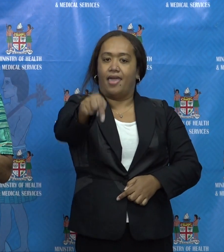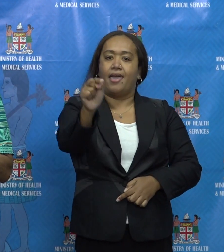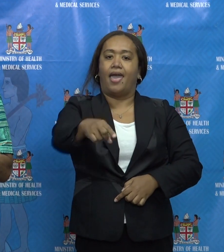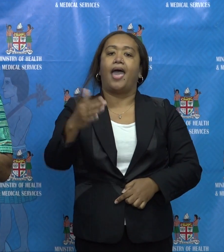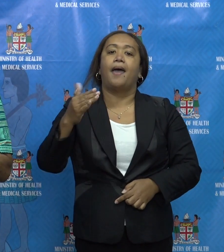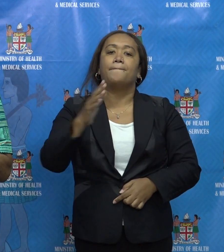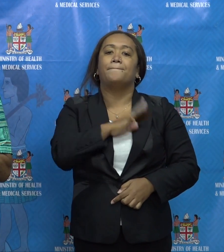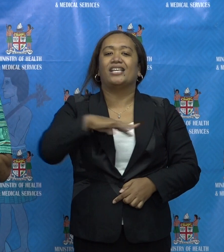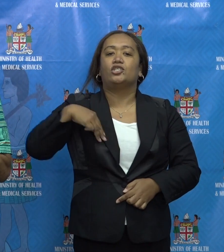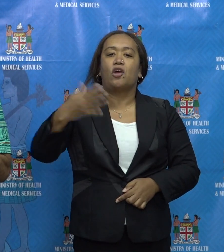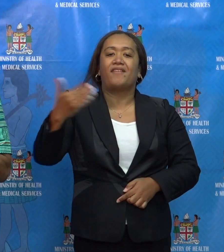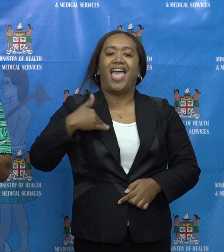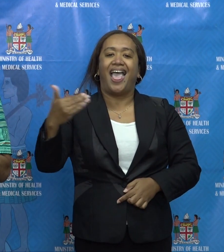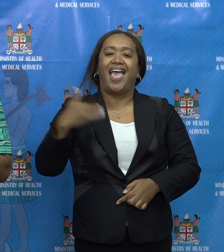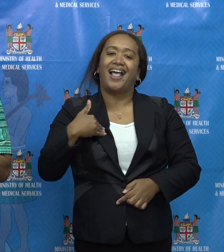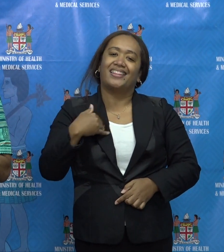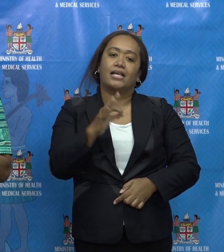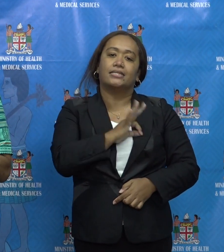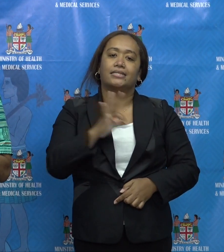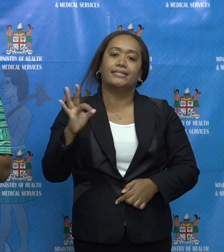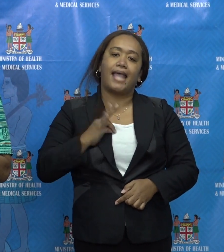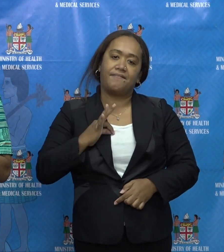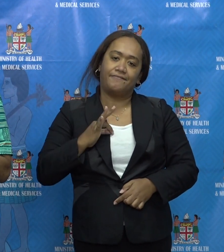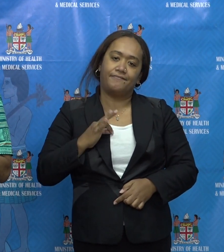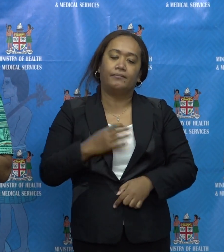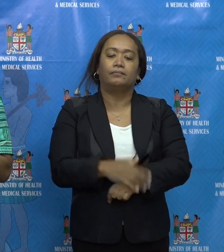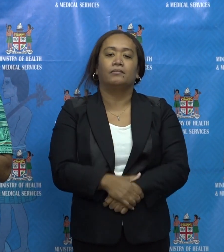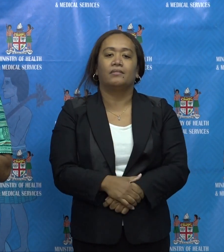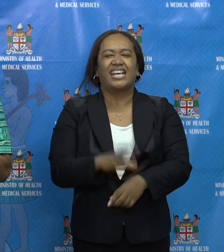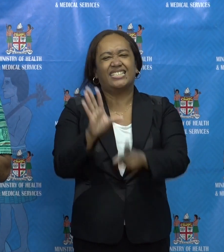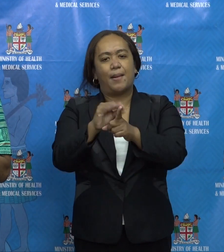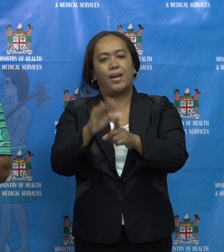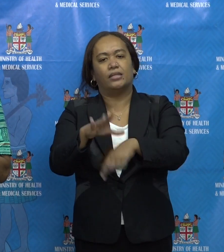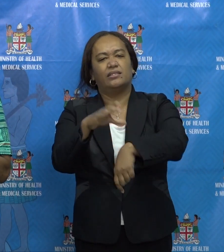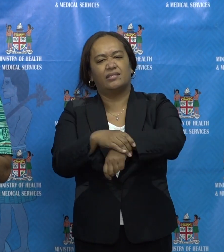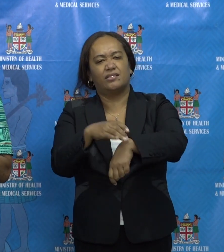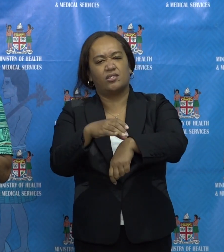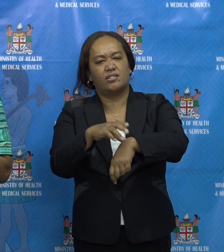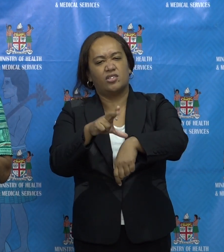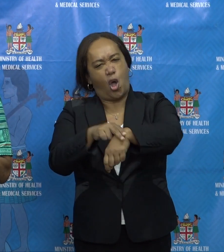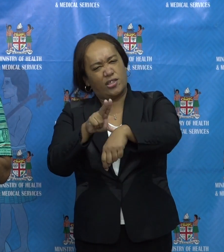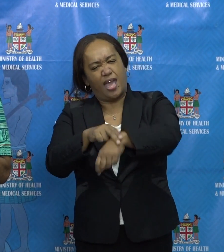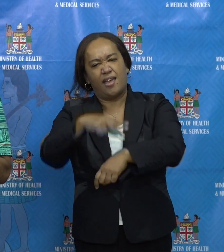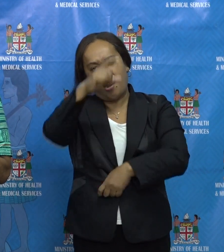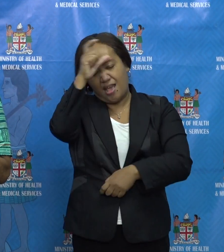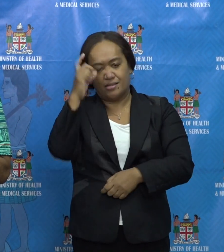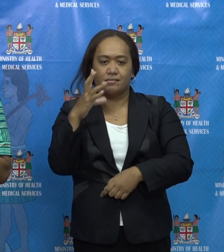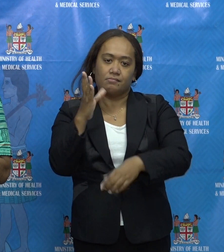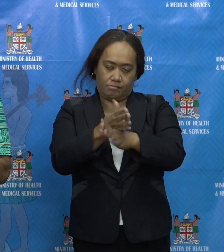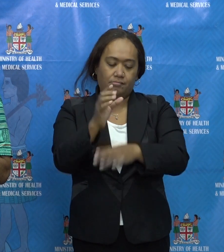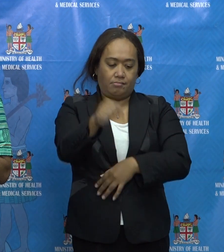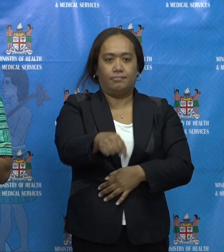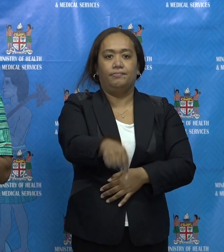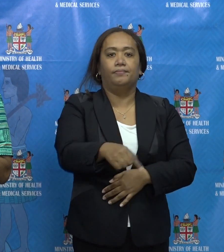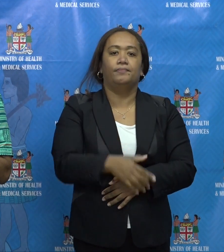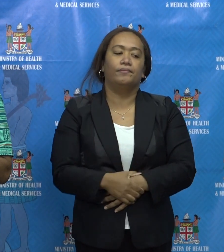we continue to create more capabilities. capability to do the, to get more